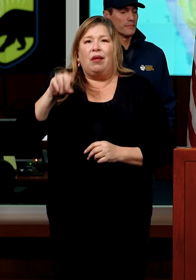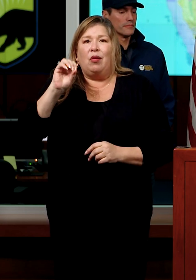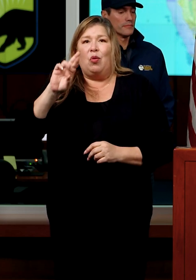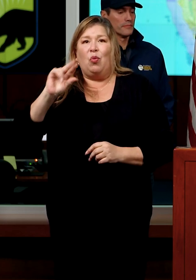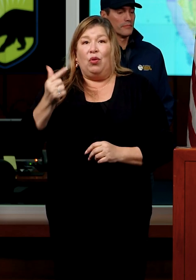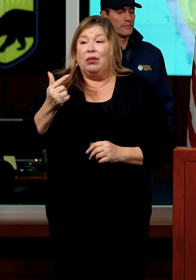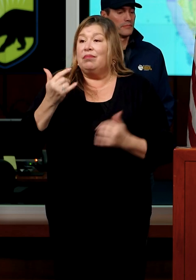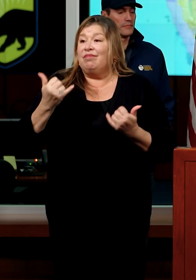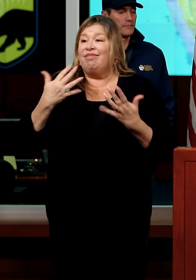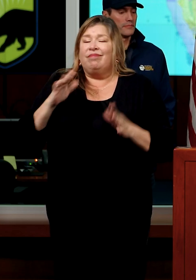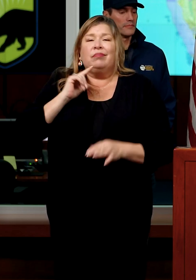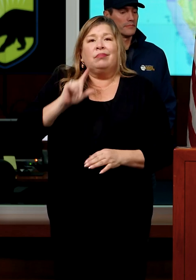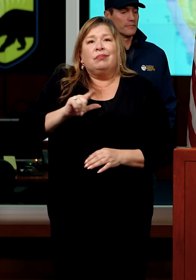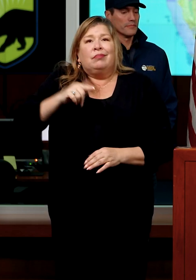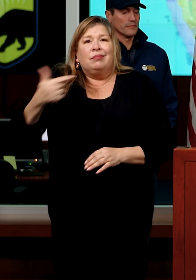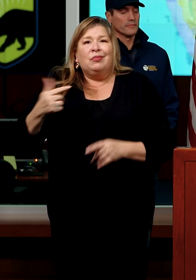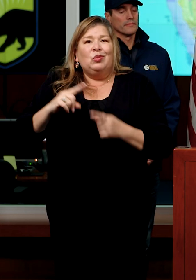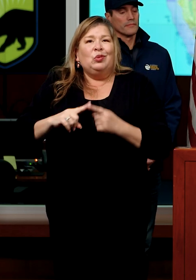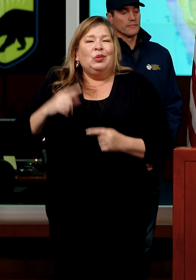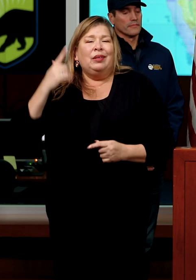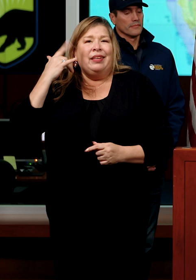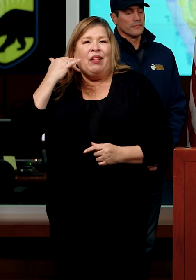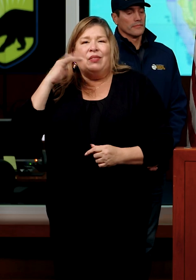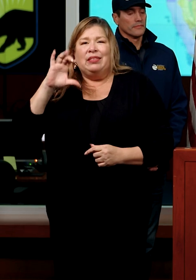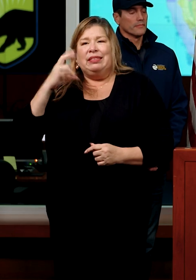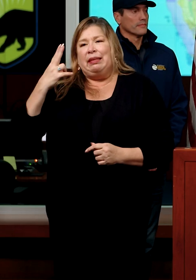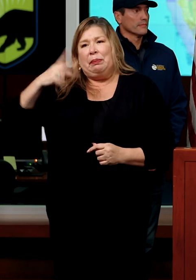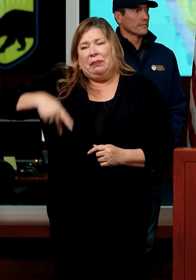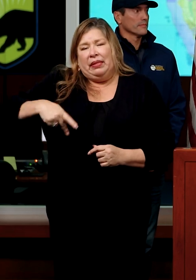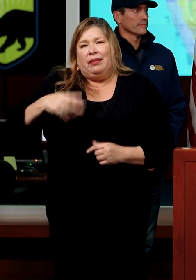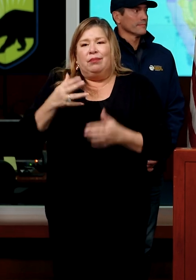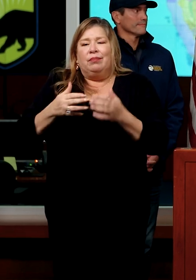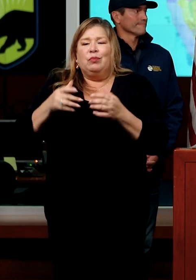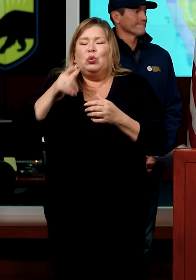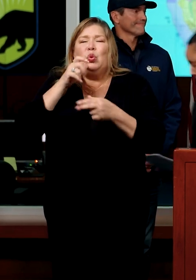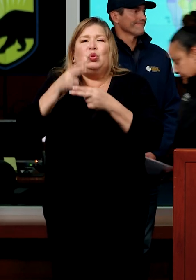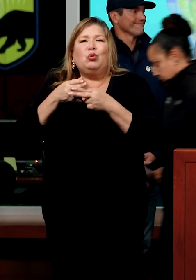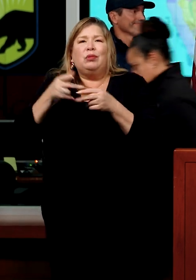glad to turn it over to the California Highway Patrol's Acting Commissioner, Sean Dury.